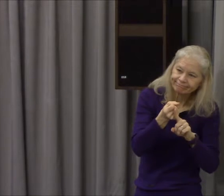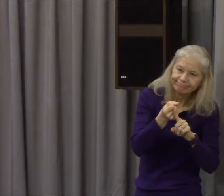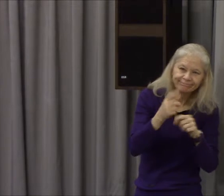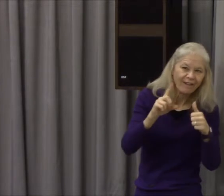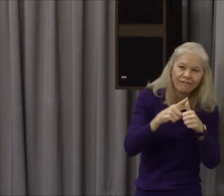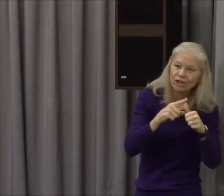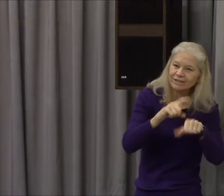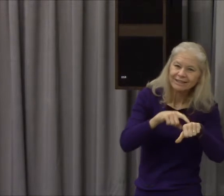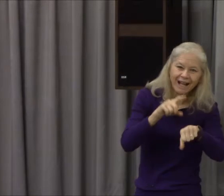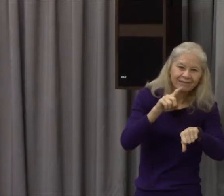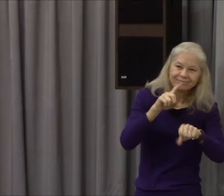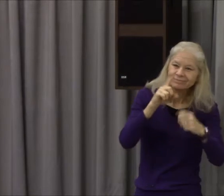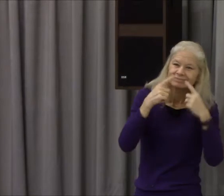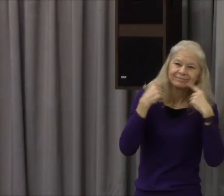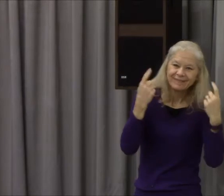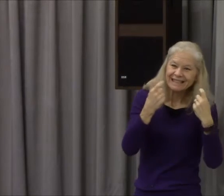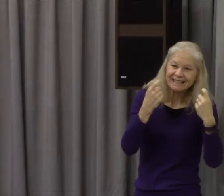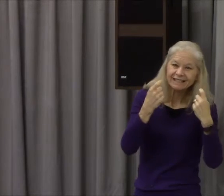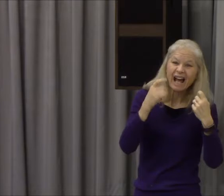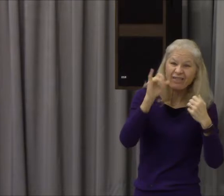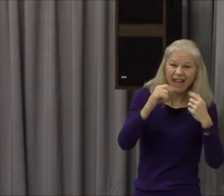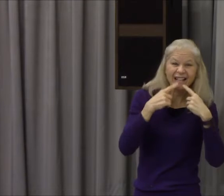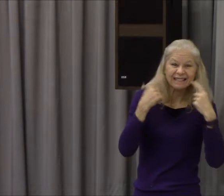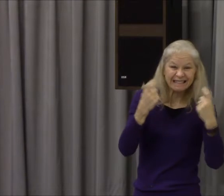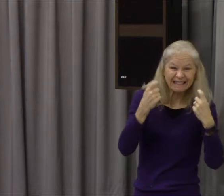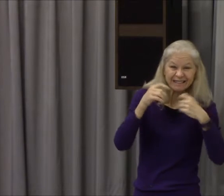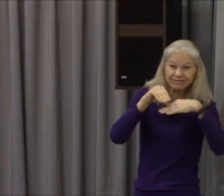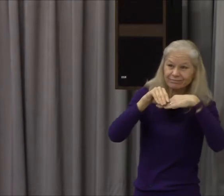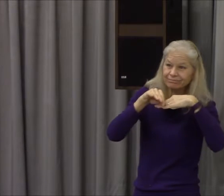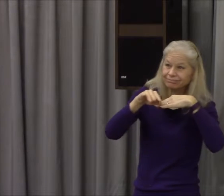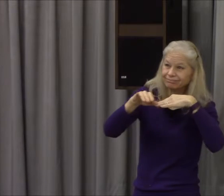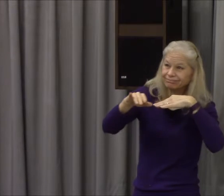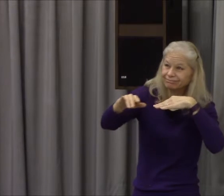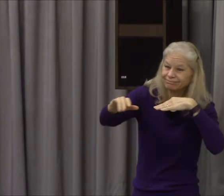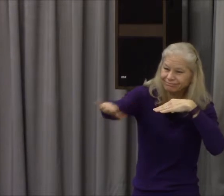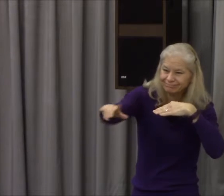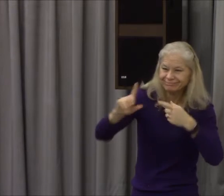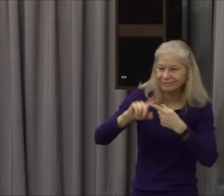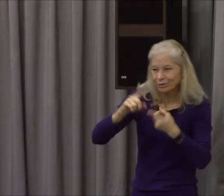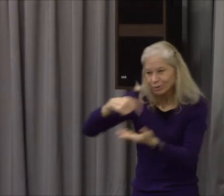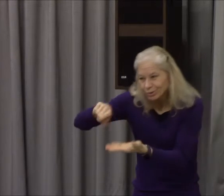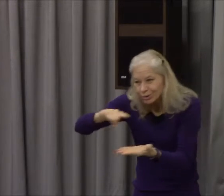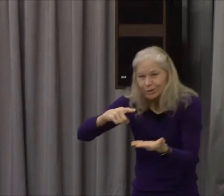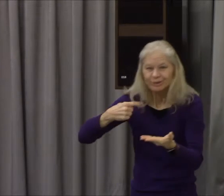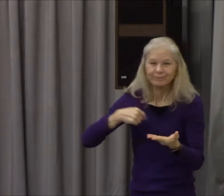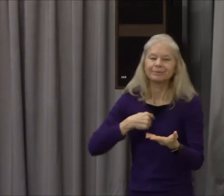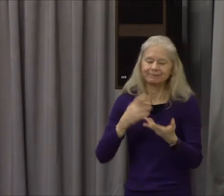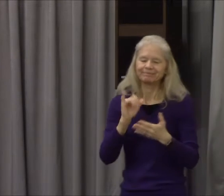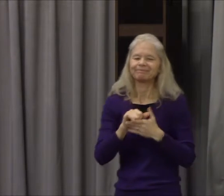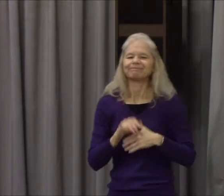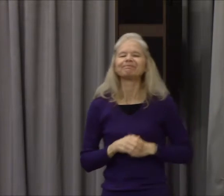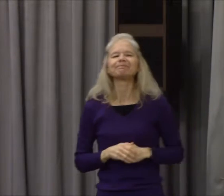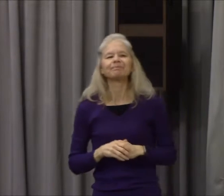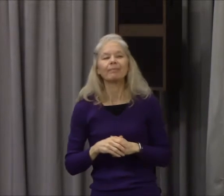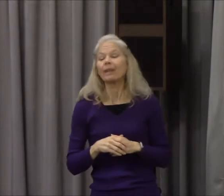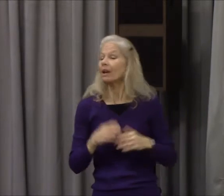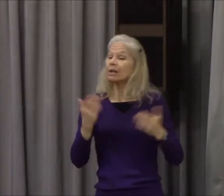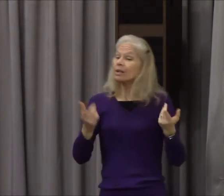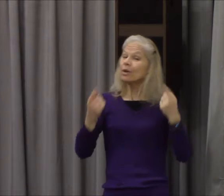they sewed big leaves together and made themselves aprons and they heard the voice of the Lord God walking in the